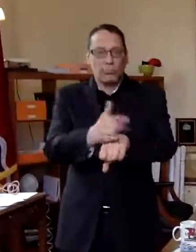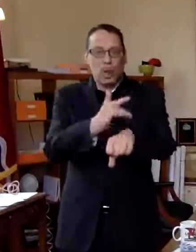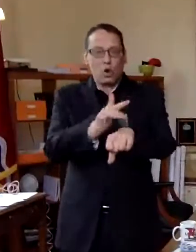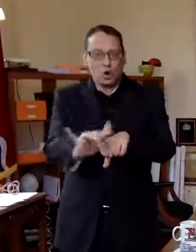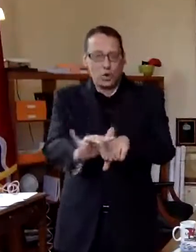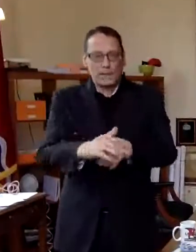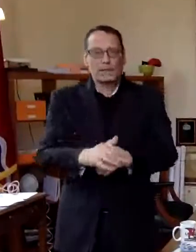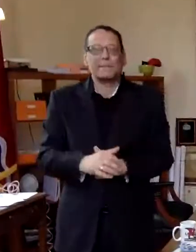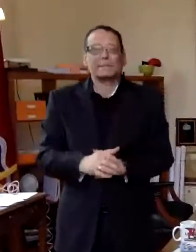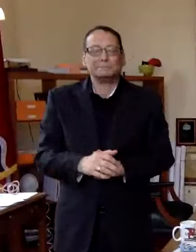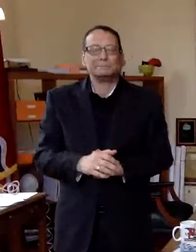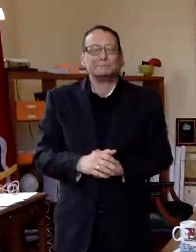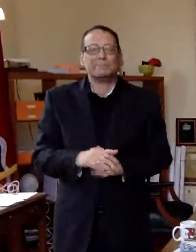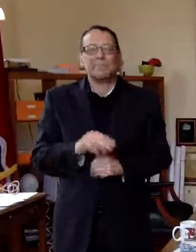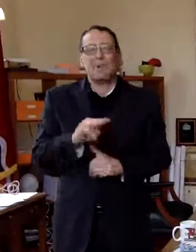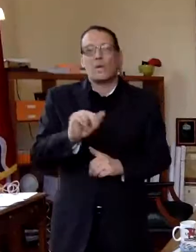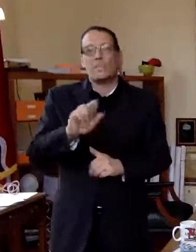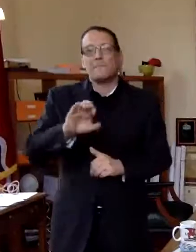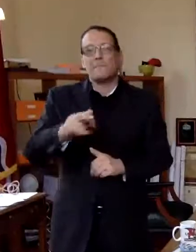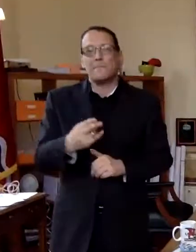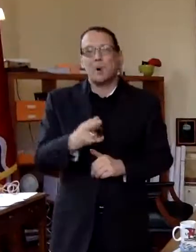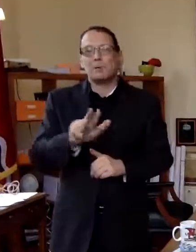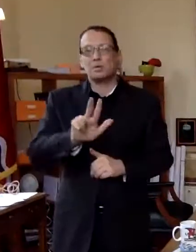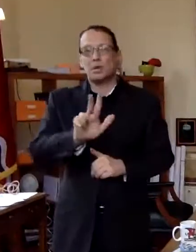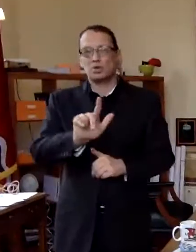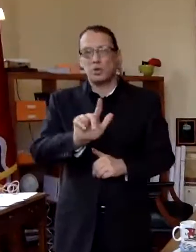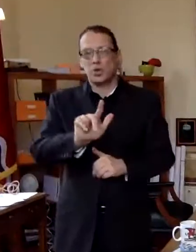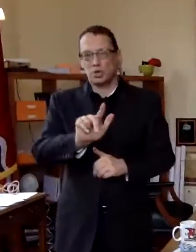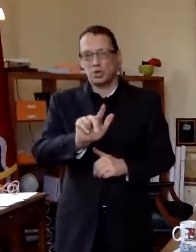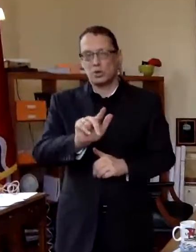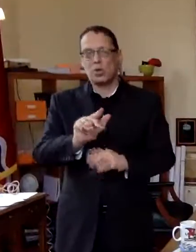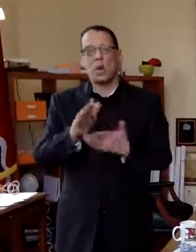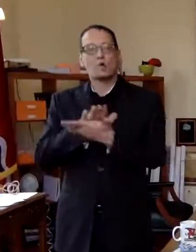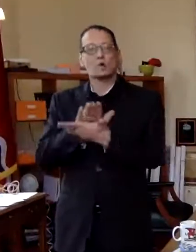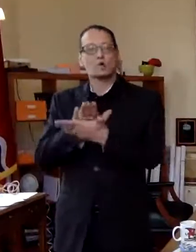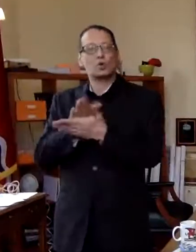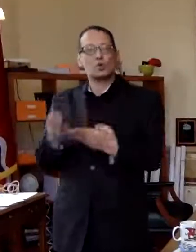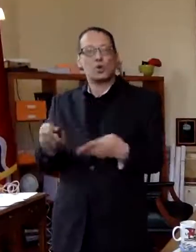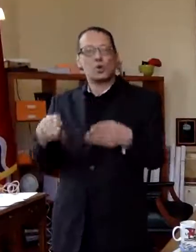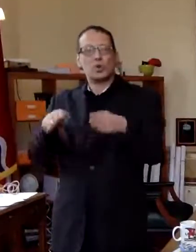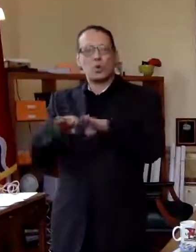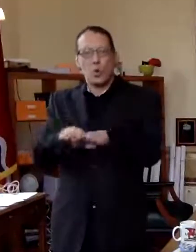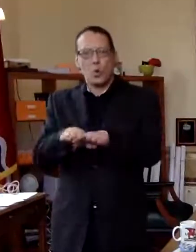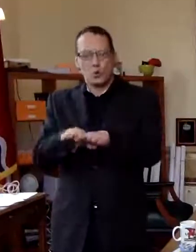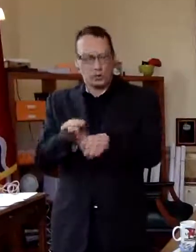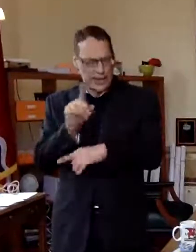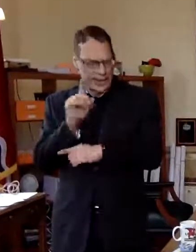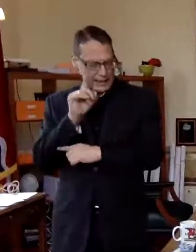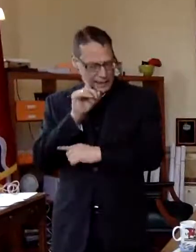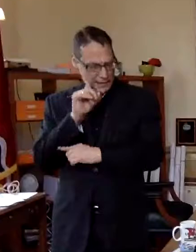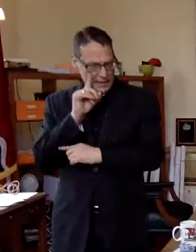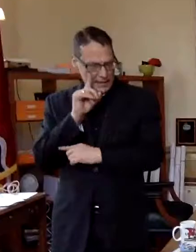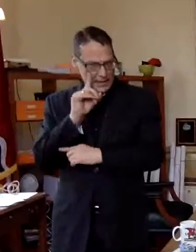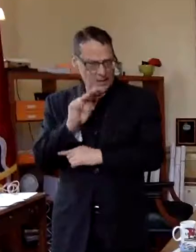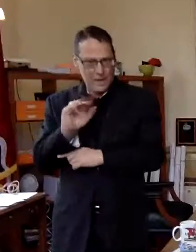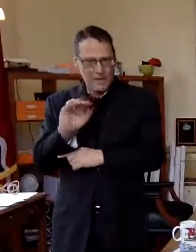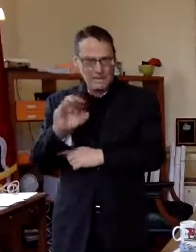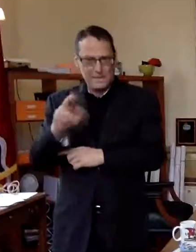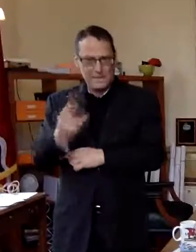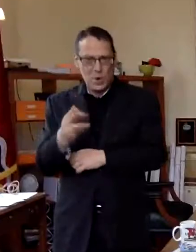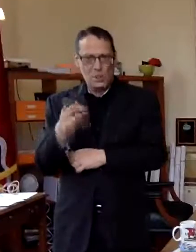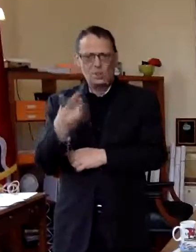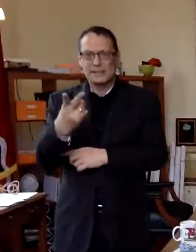went into effect uh march 23rd schools closed i want to say it was on march